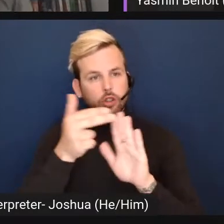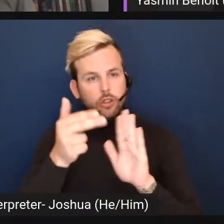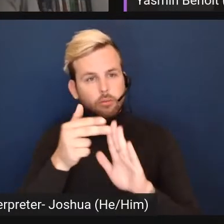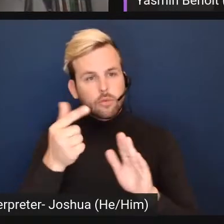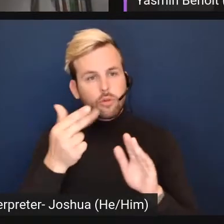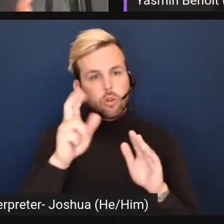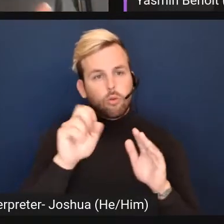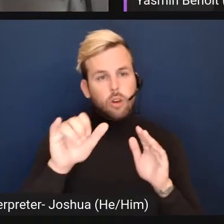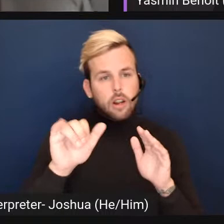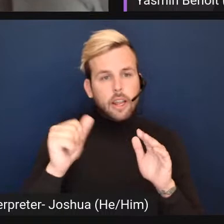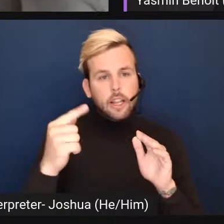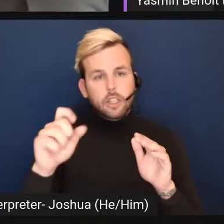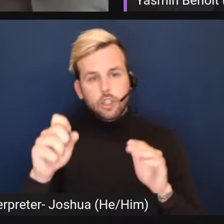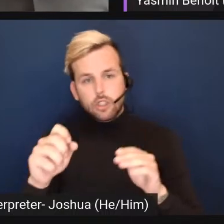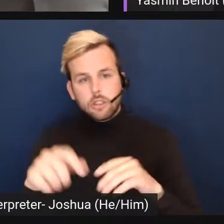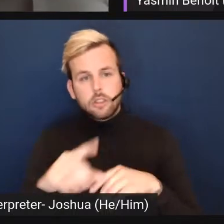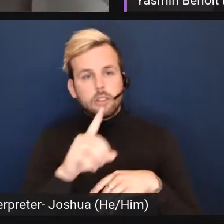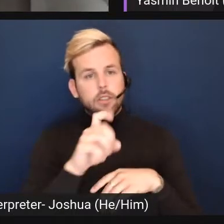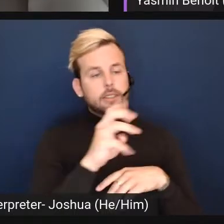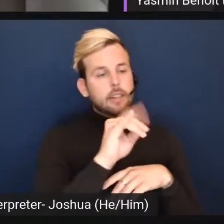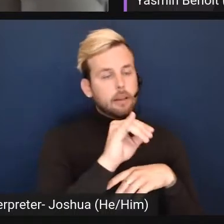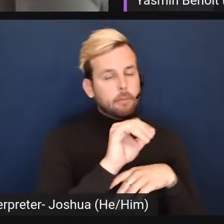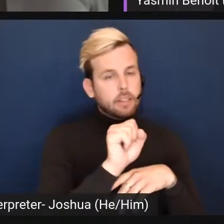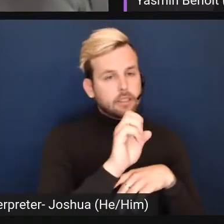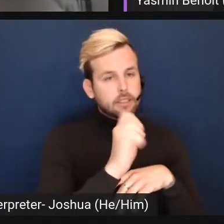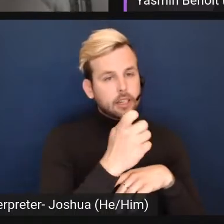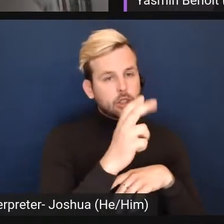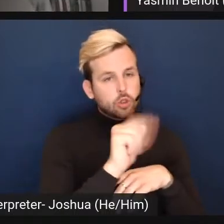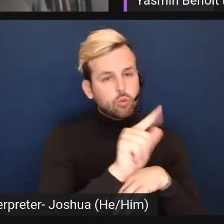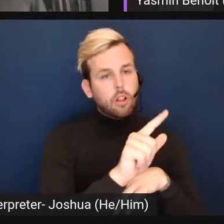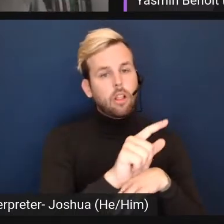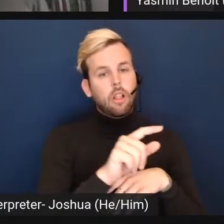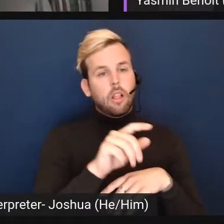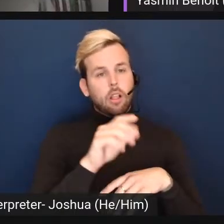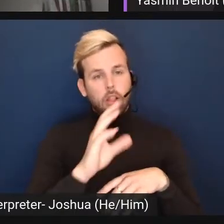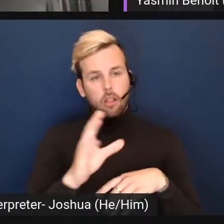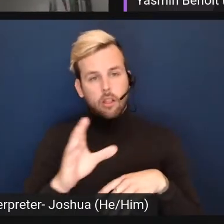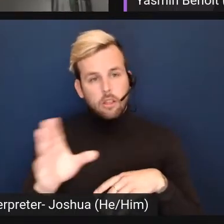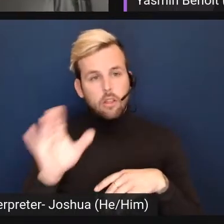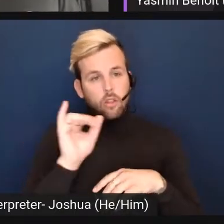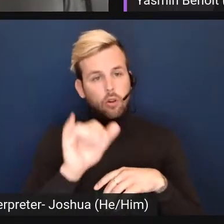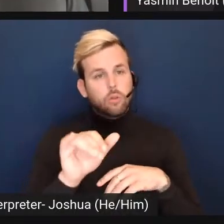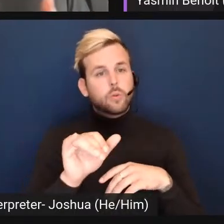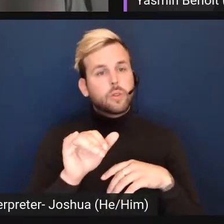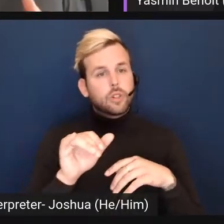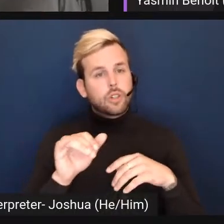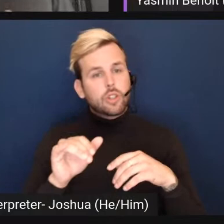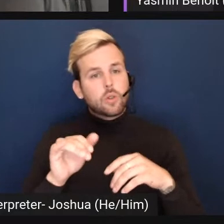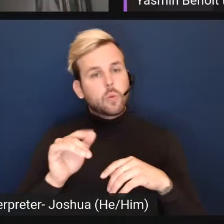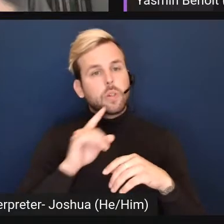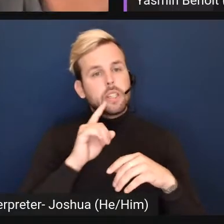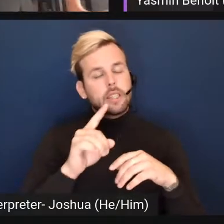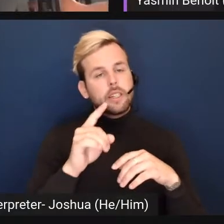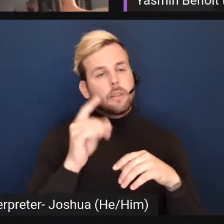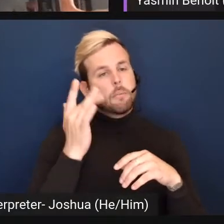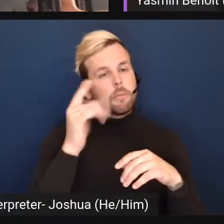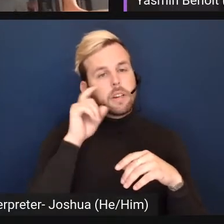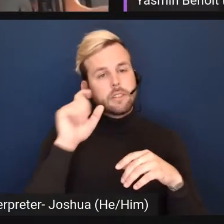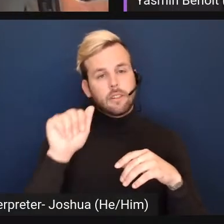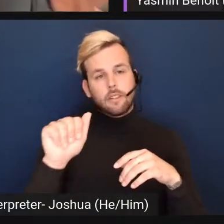gray-a emerge. We started to see demisexual emerge. And those were really because